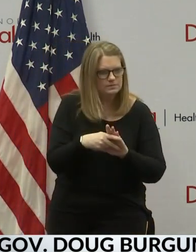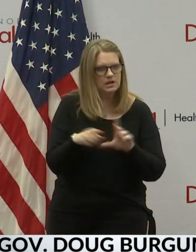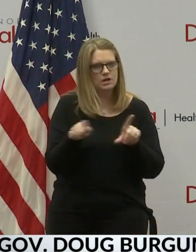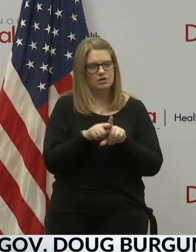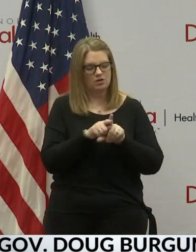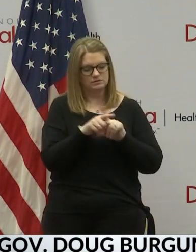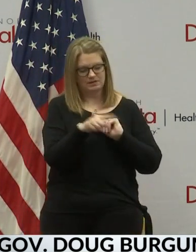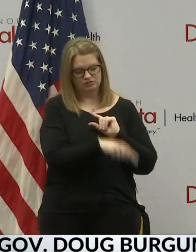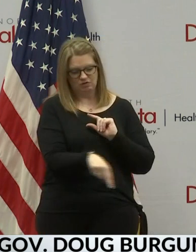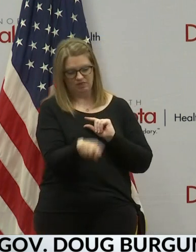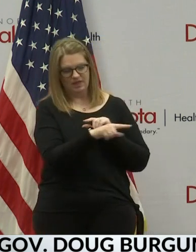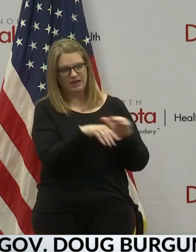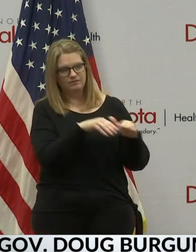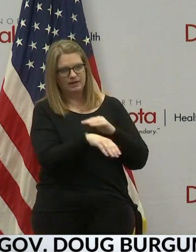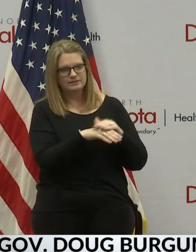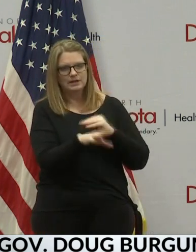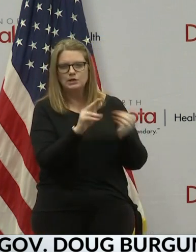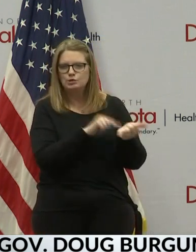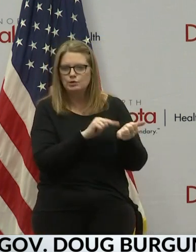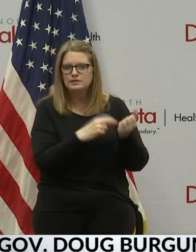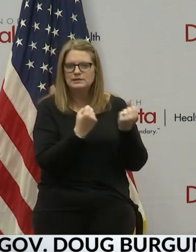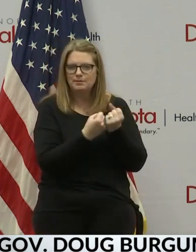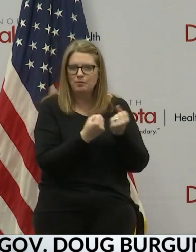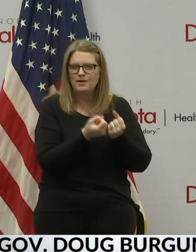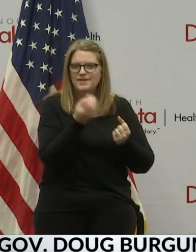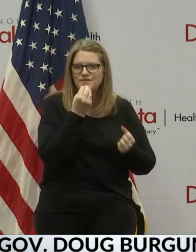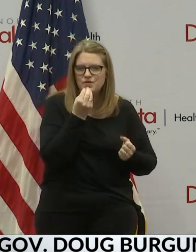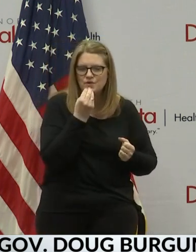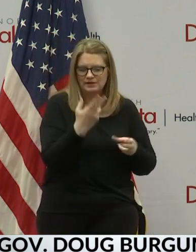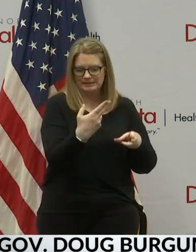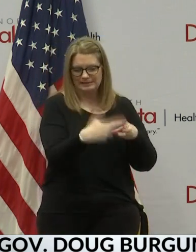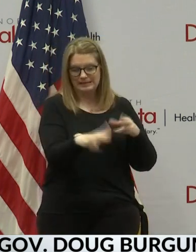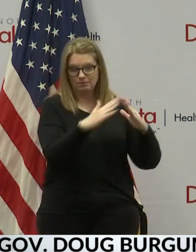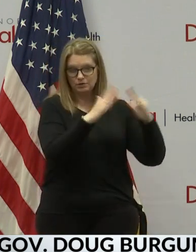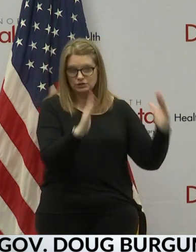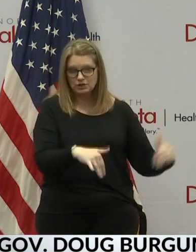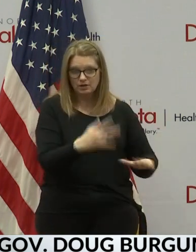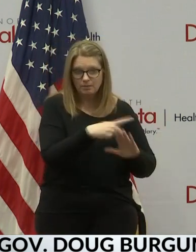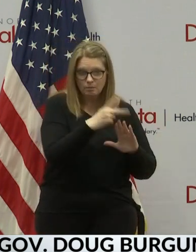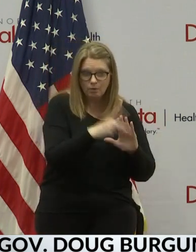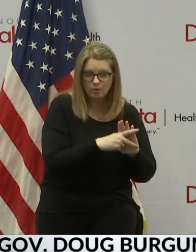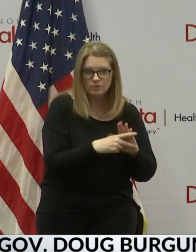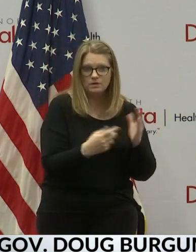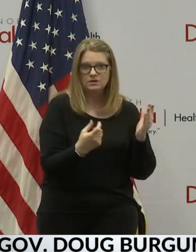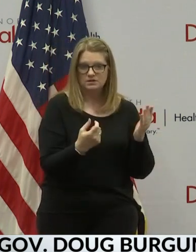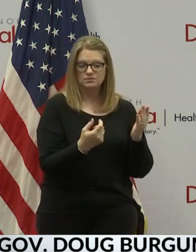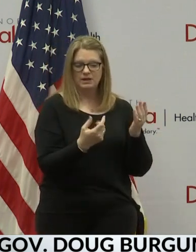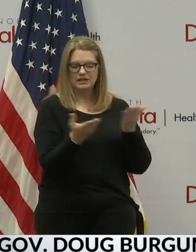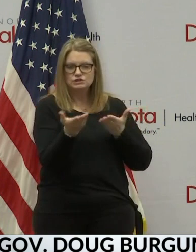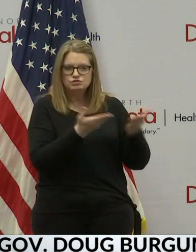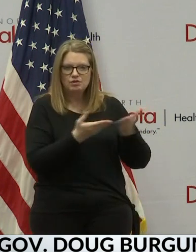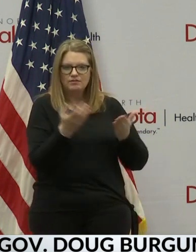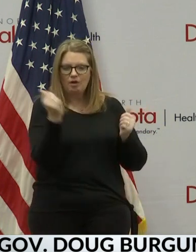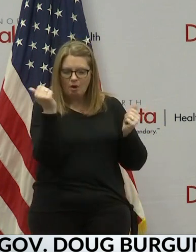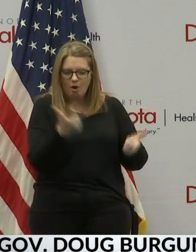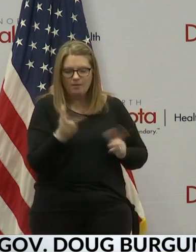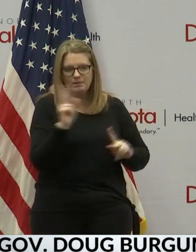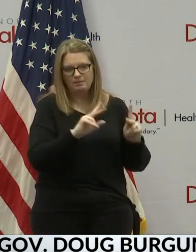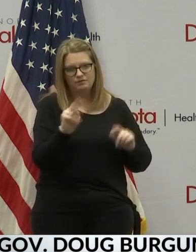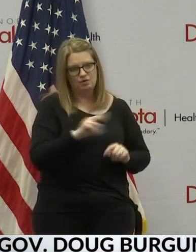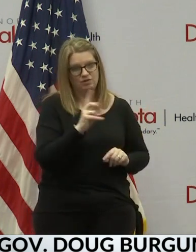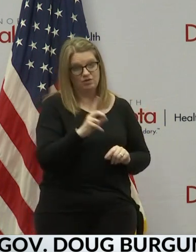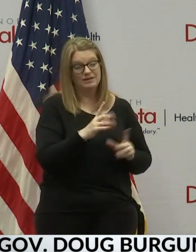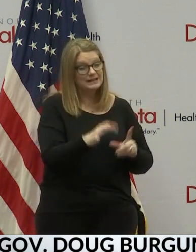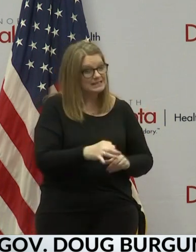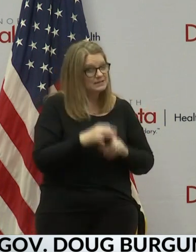that they've got access to nursing support and meals. This temporary shelter program supports our ability to serve vulnerable North Dakotans who are